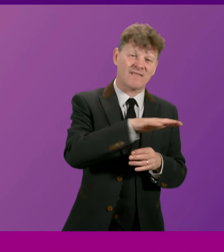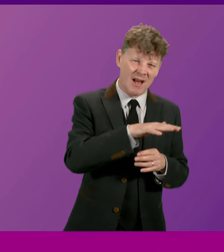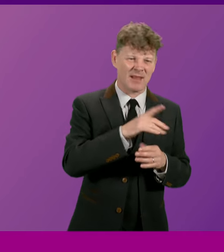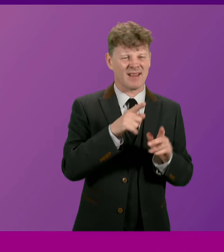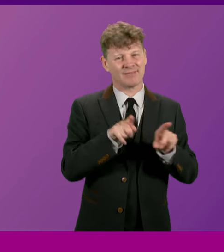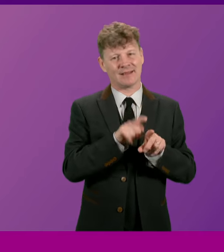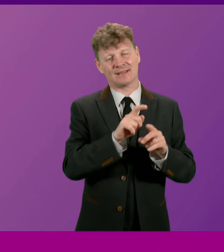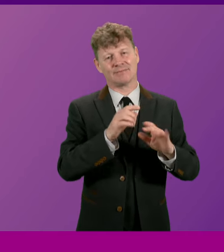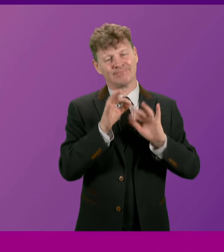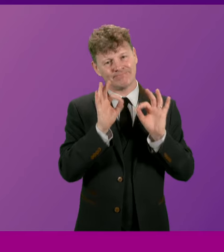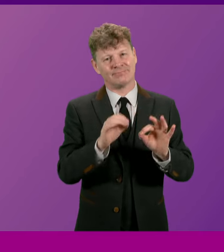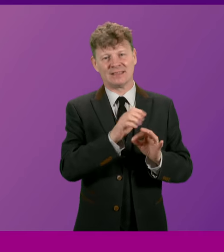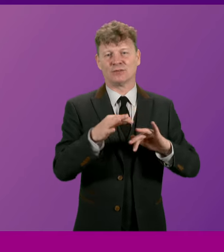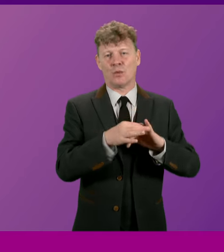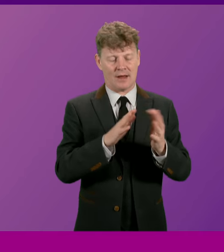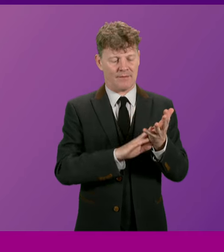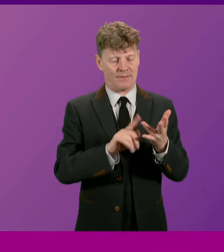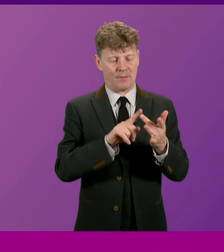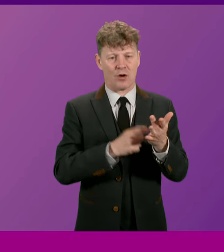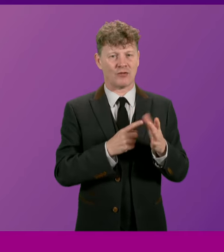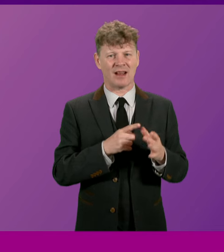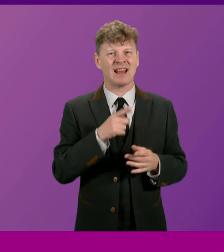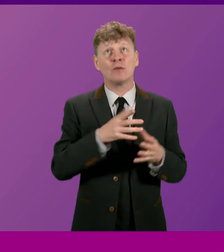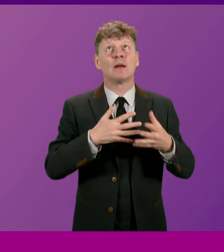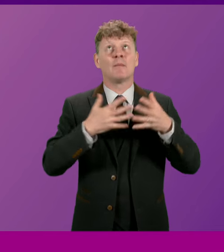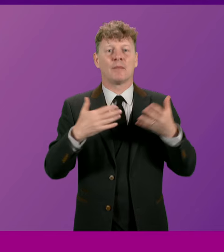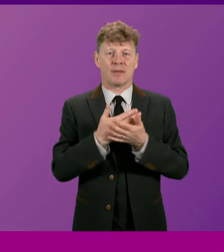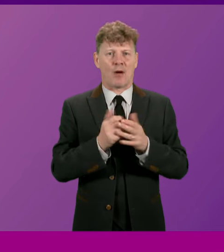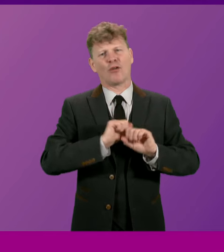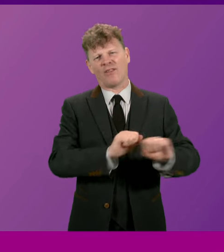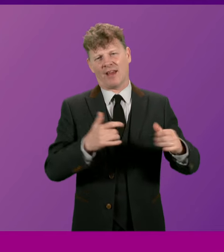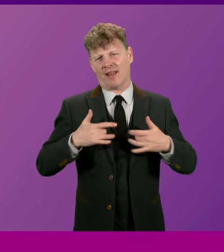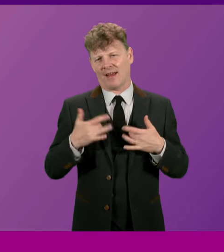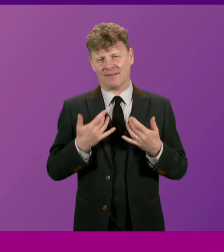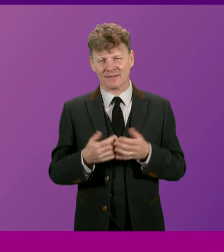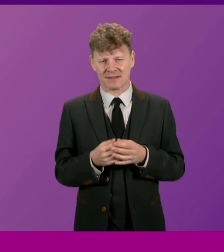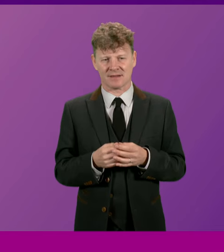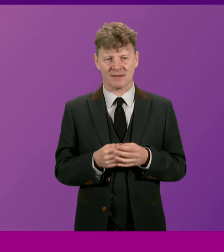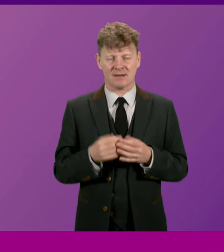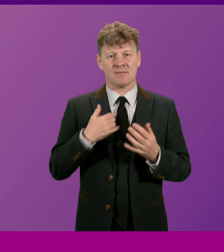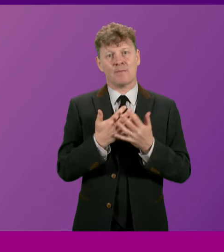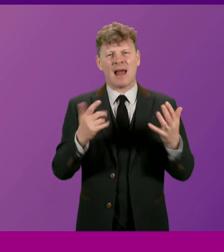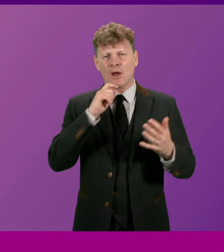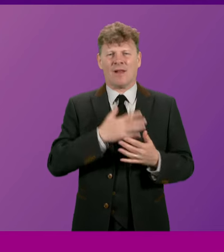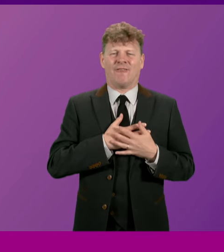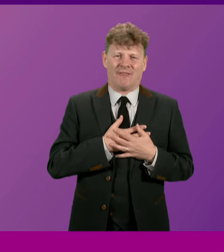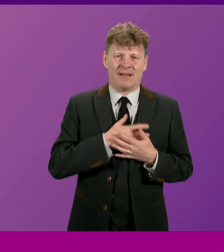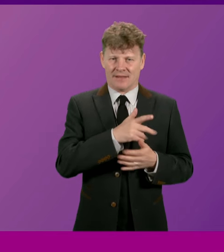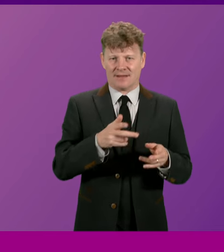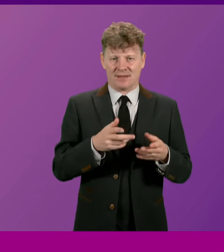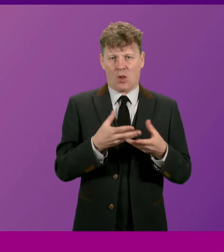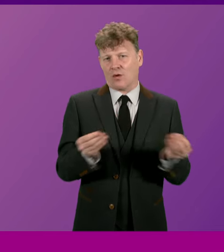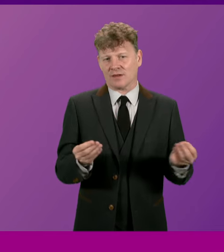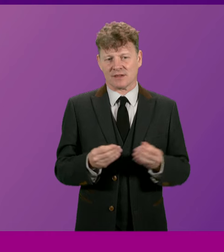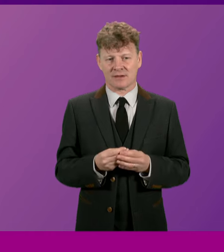wife, Moira. He was a huge part of their life and I know so many will be feeling his loss deeply.